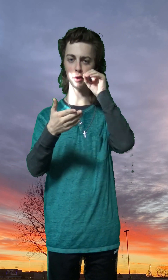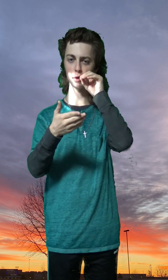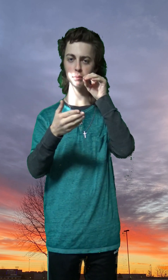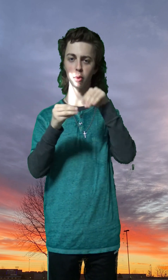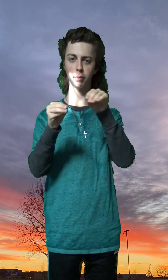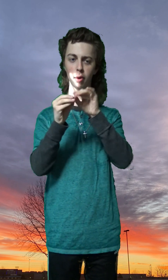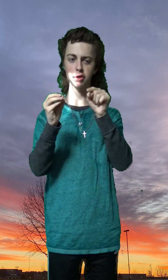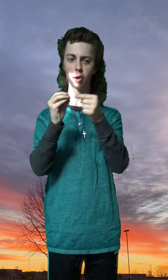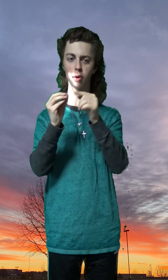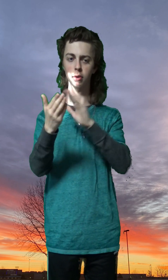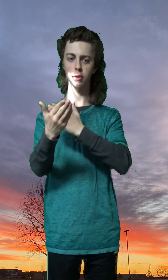learn more about soul